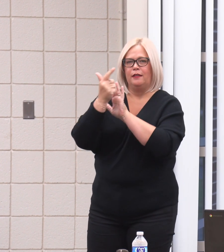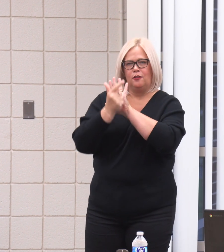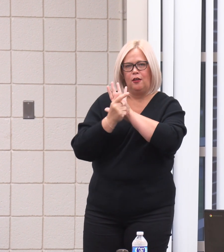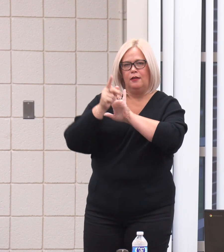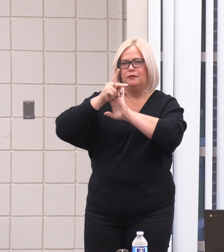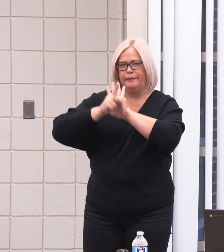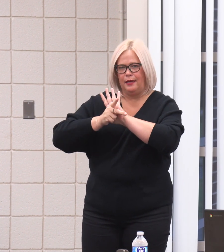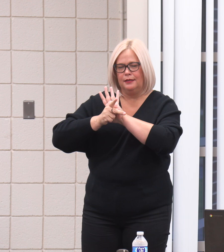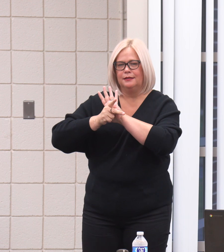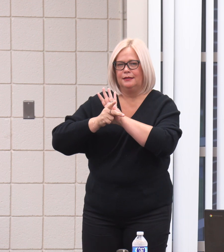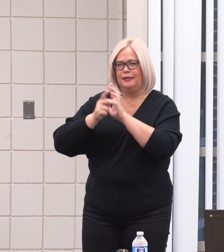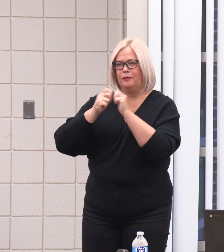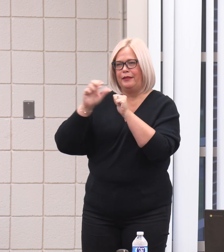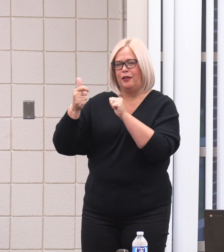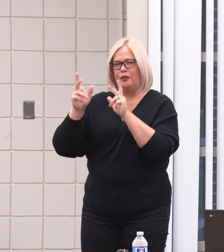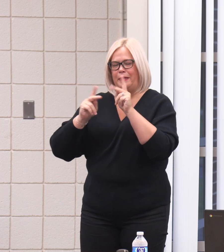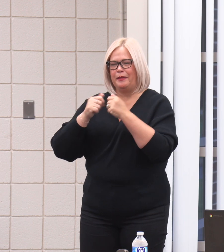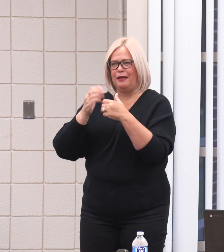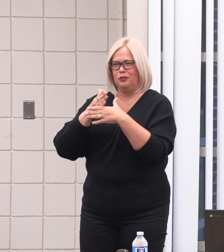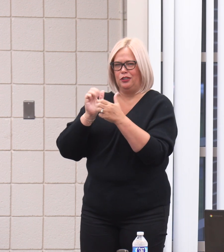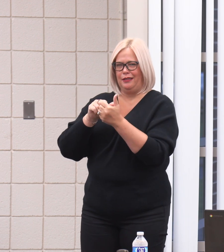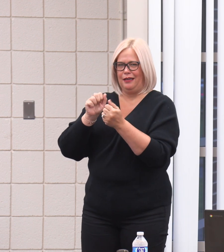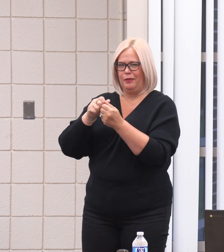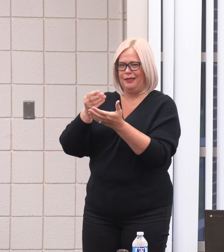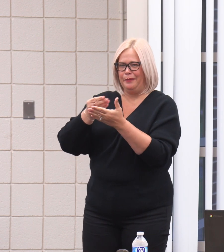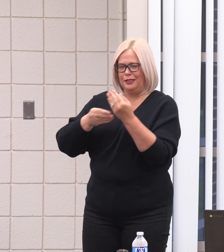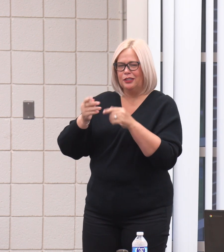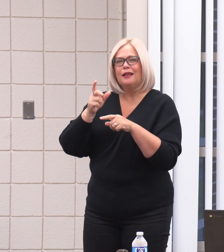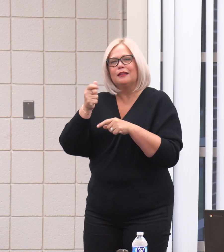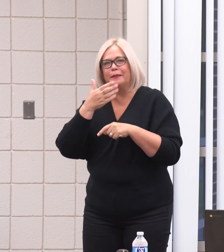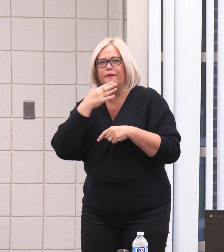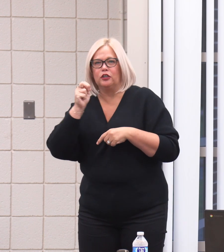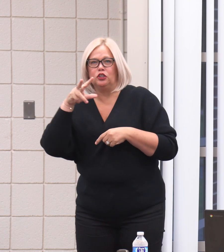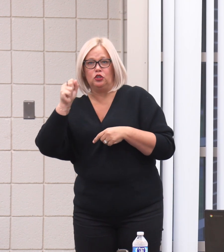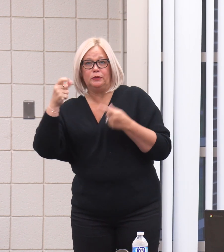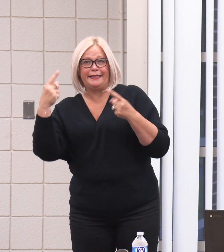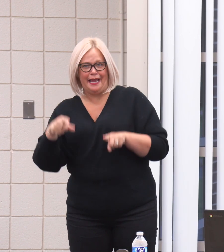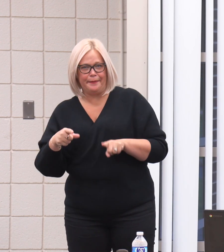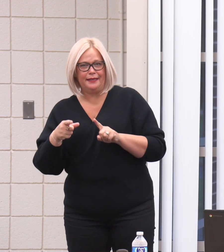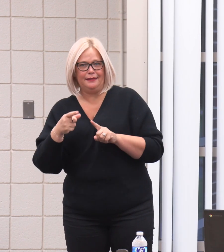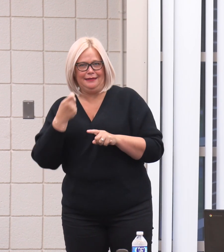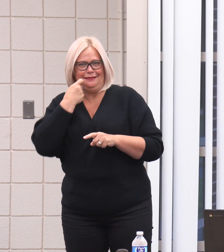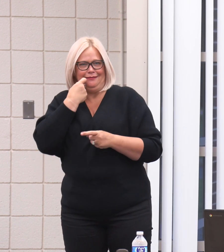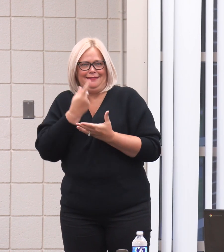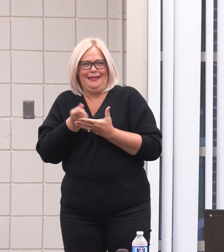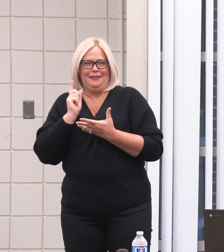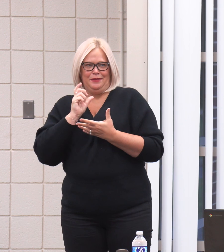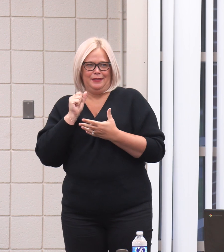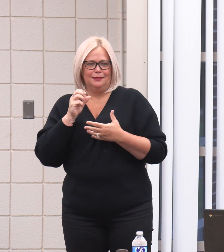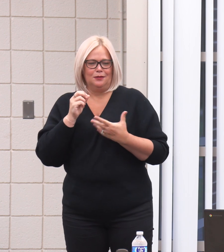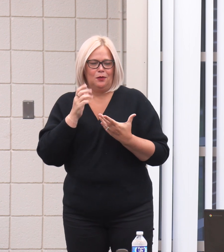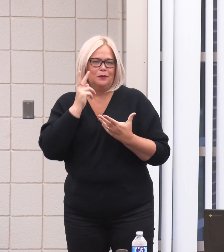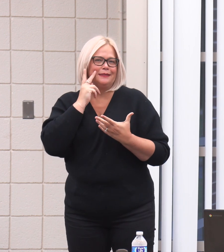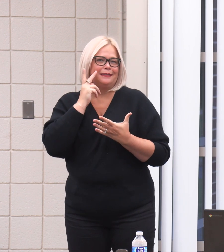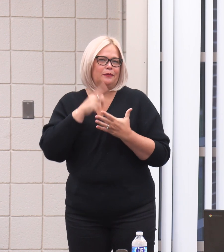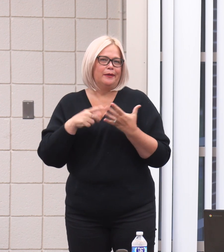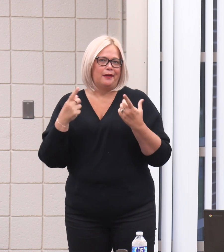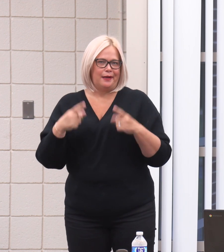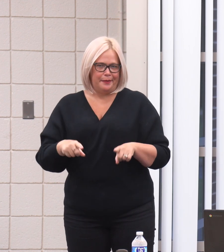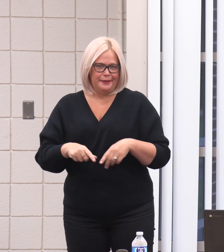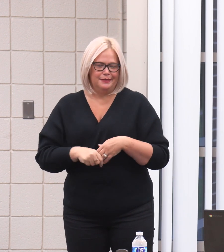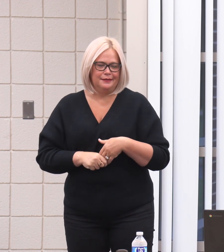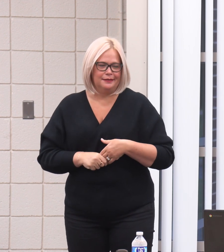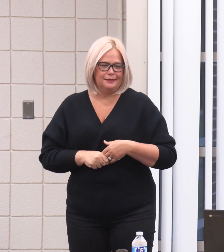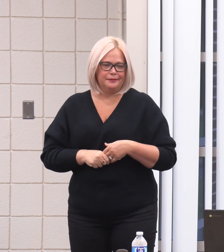and I'll share that with you with the budgets. A little bit of good news came at least this past week, so we'll see where we're at with that.